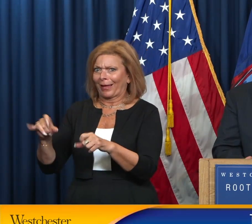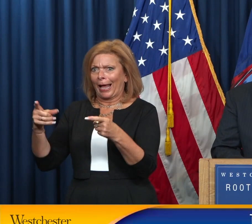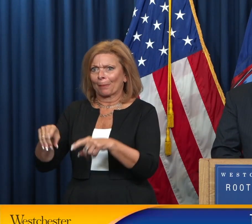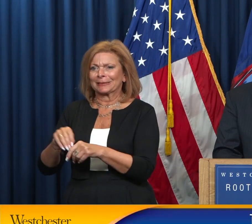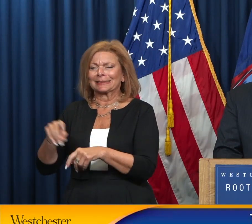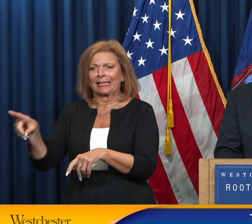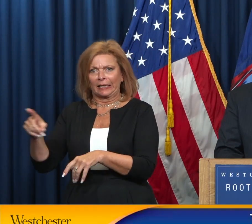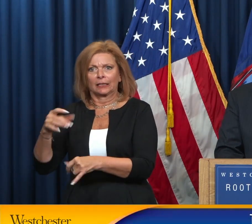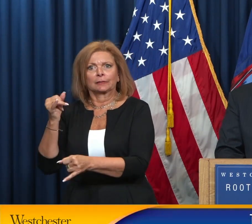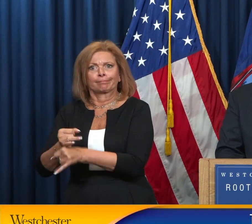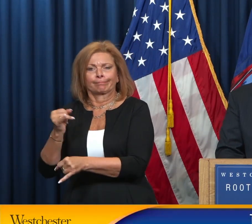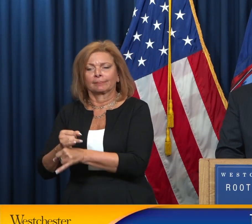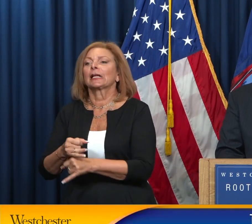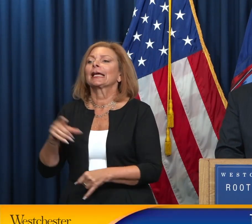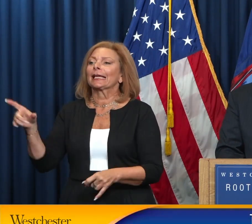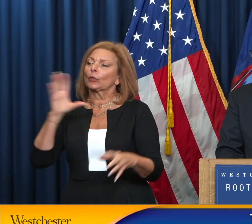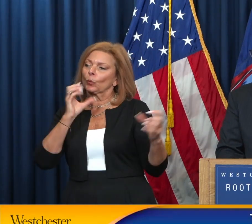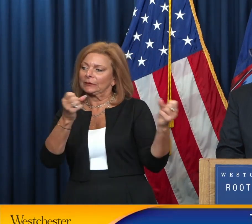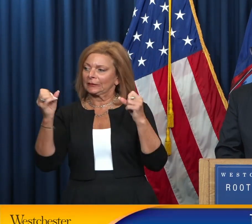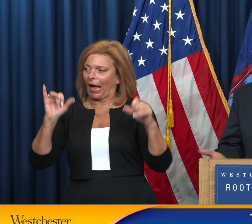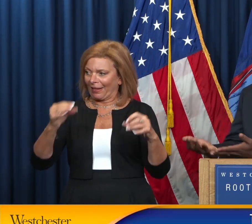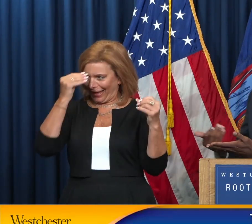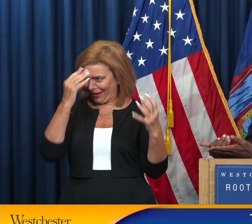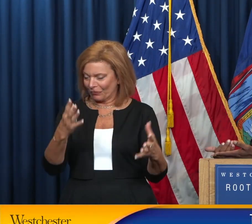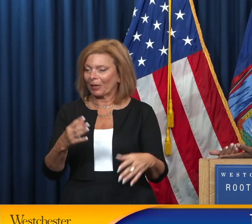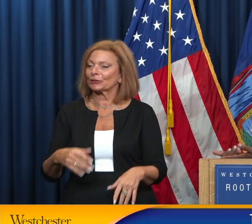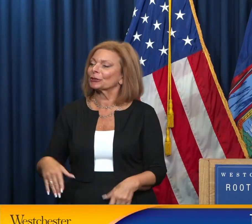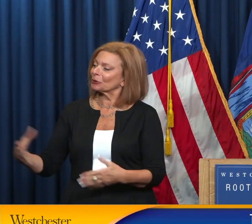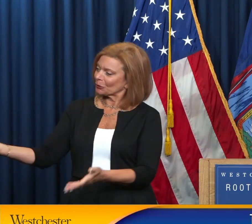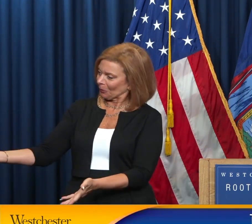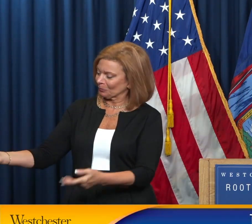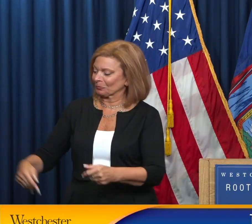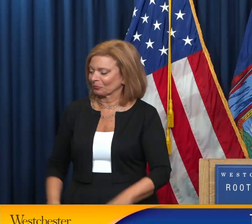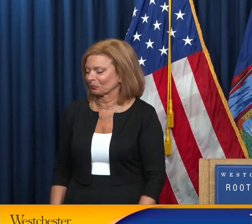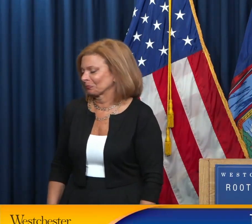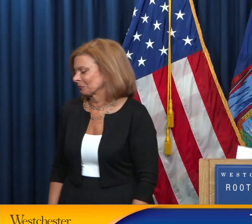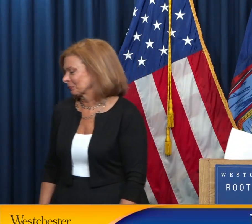be signing that information as well, so, Dr. Santini.